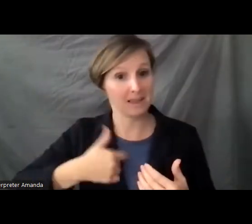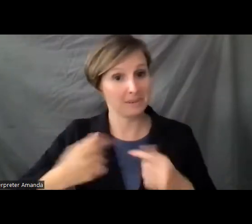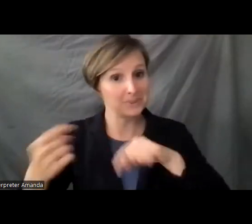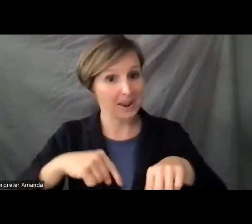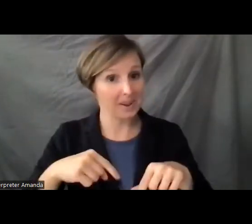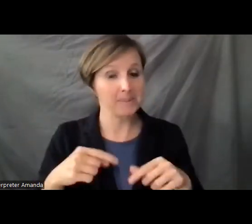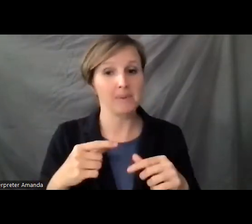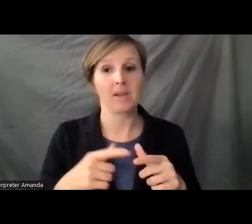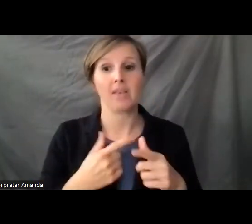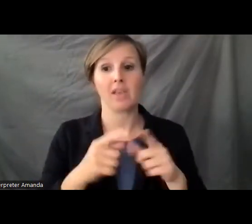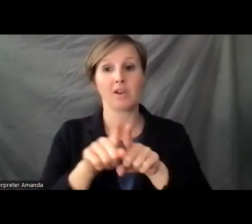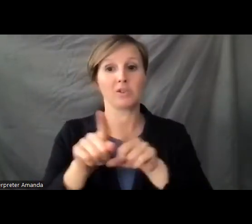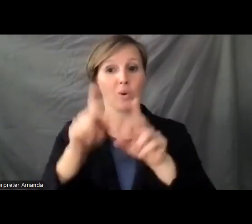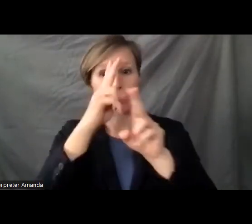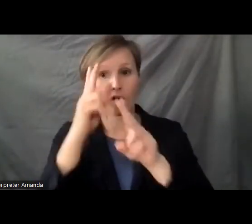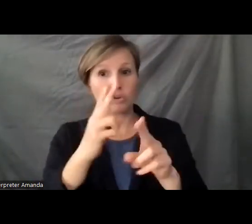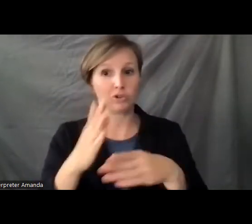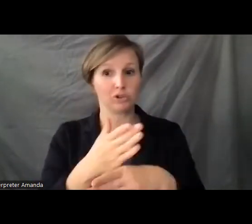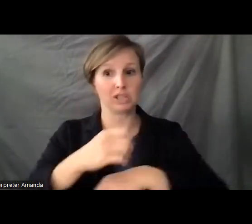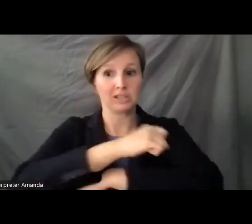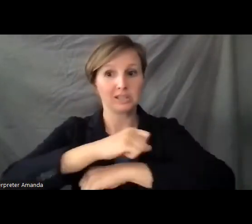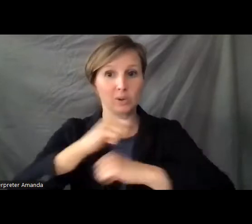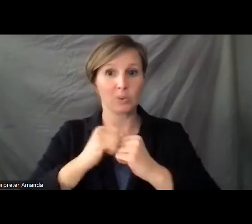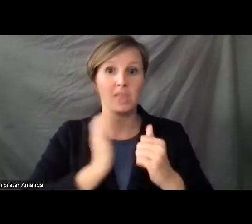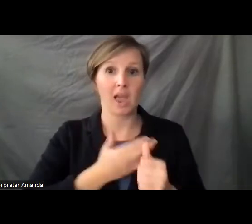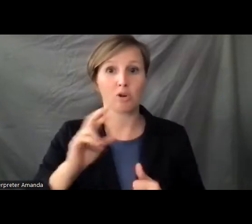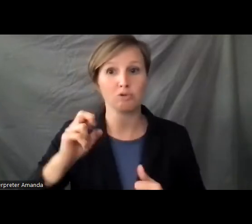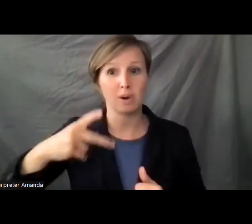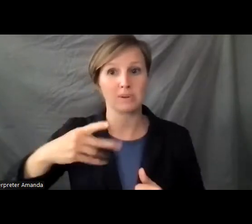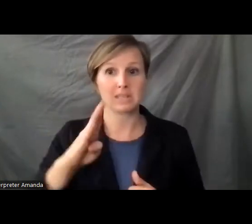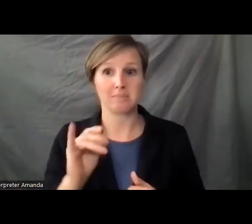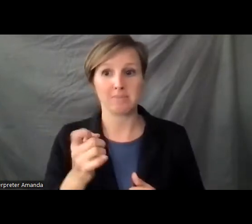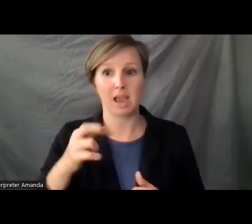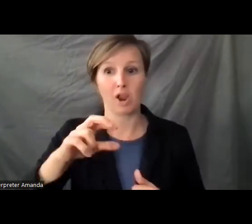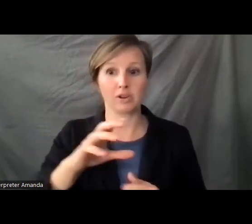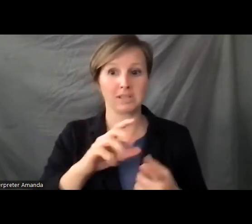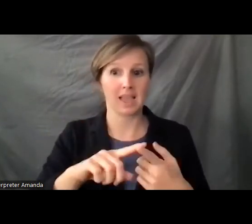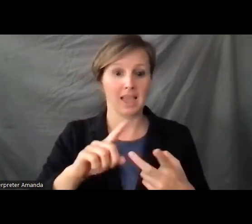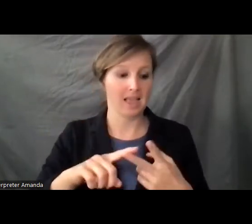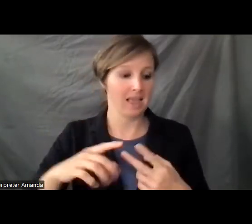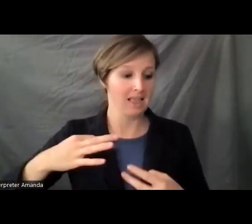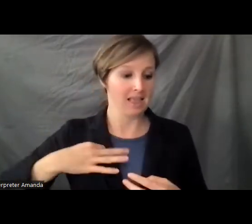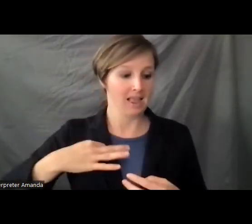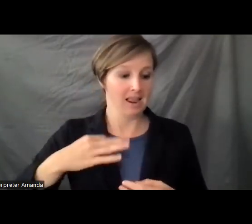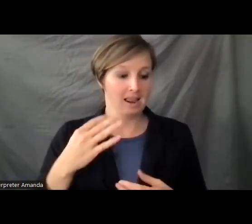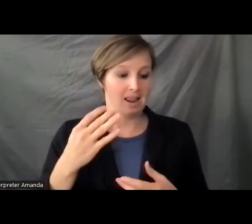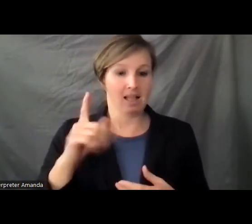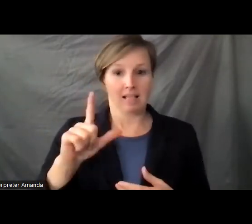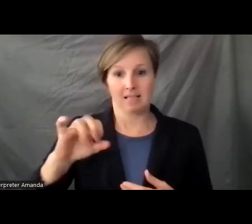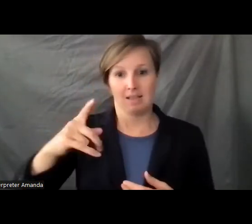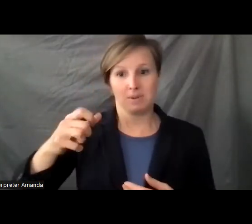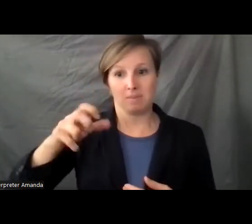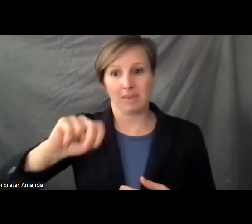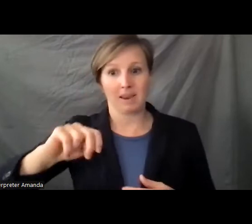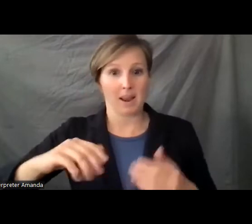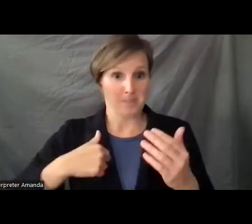And it's also an honor to share the stage with a representative buyer and candidate at Lipsman. I'm new to this. This